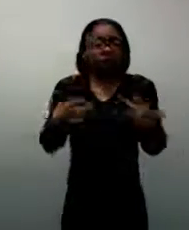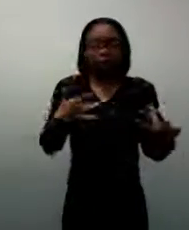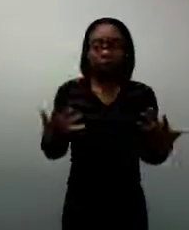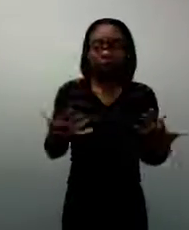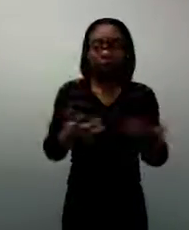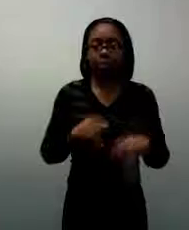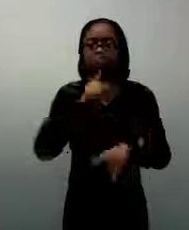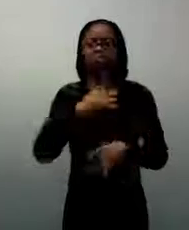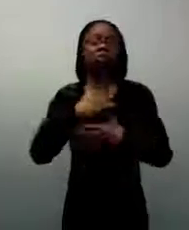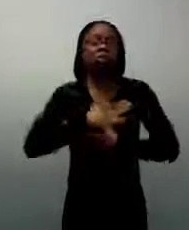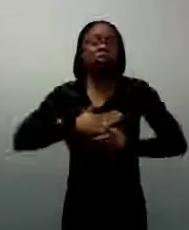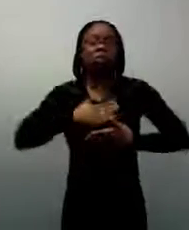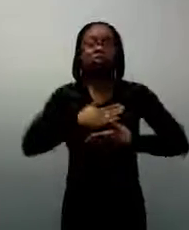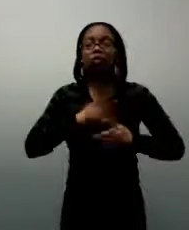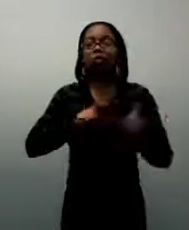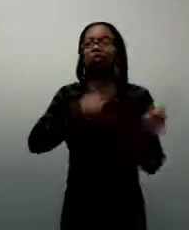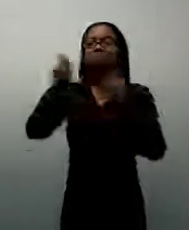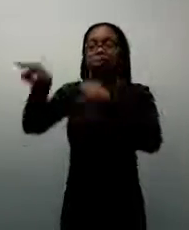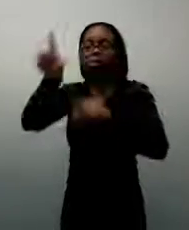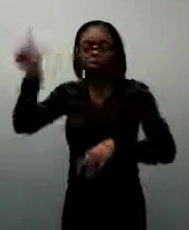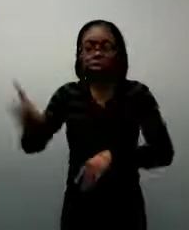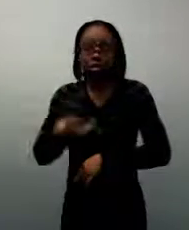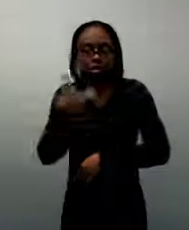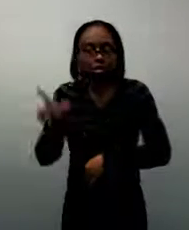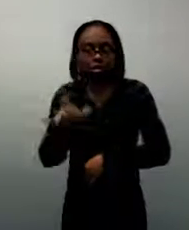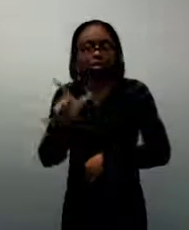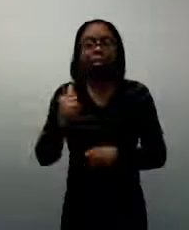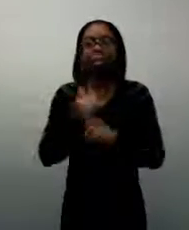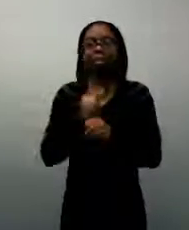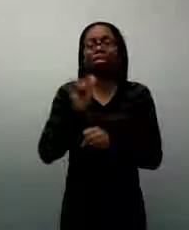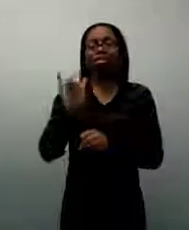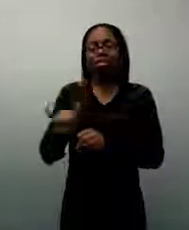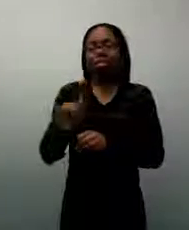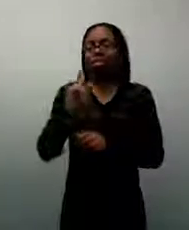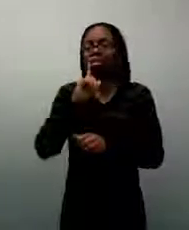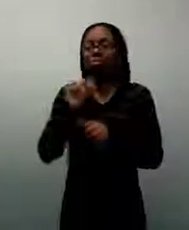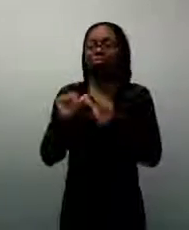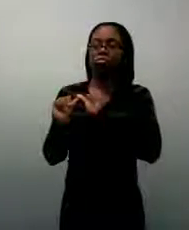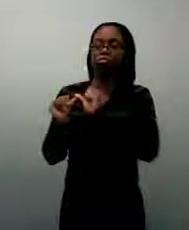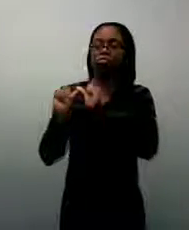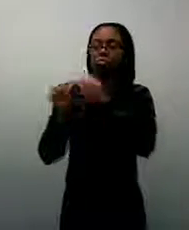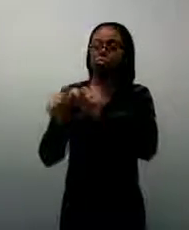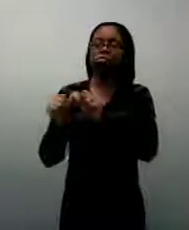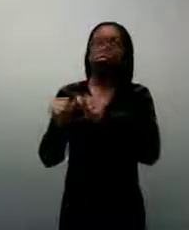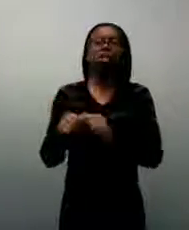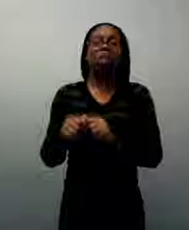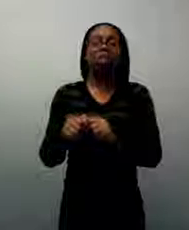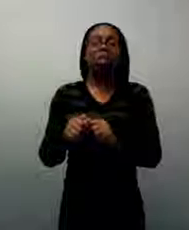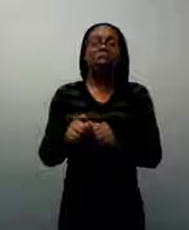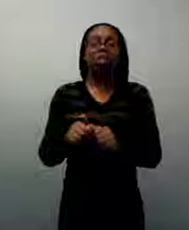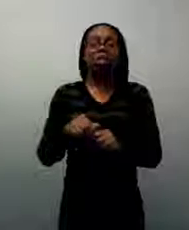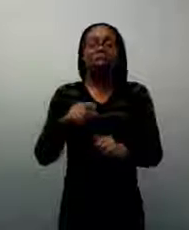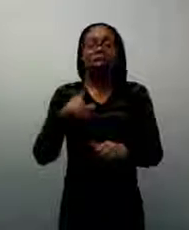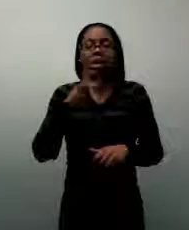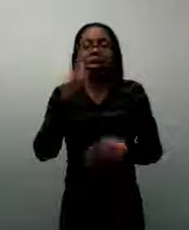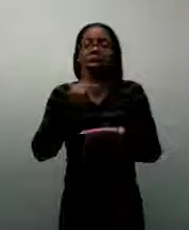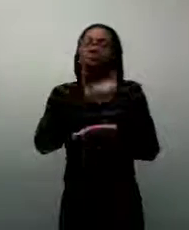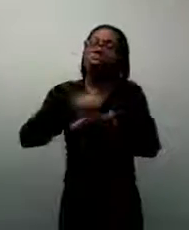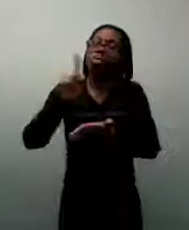trips to the library and making that a regular routine in your day, your weekly schedule can encourage